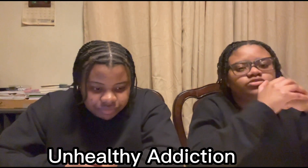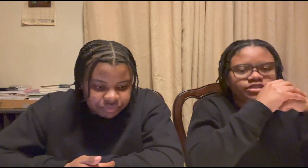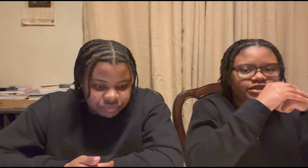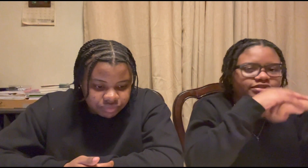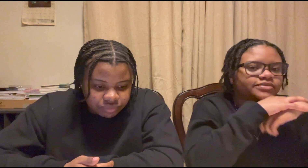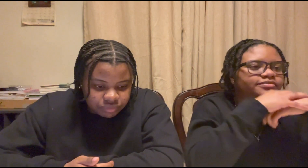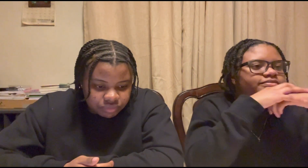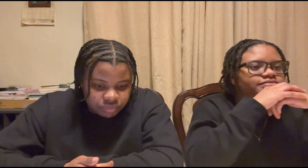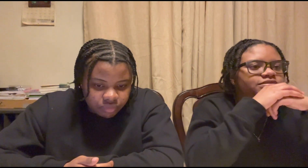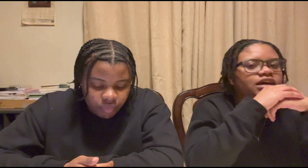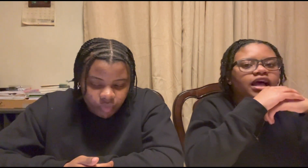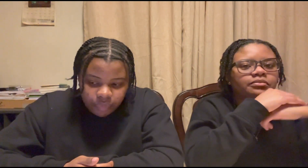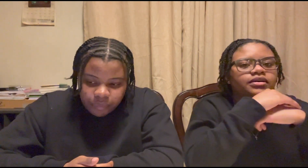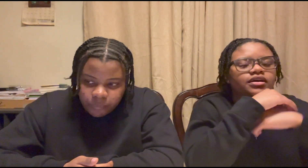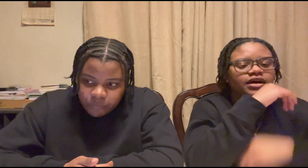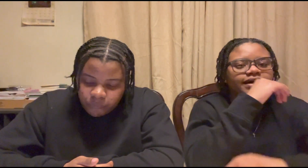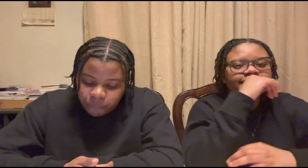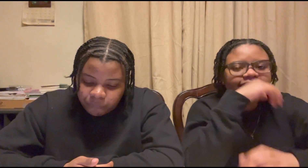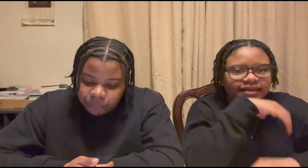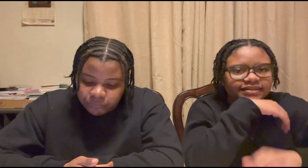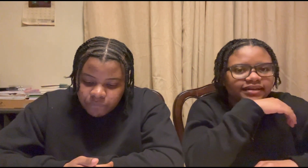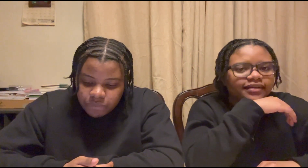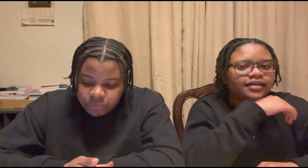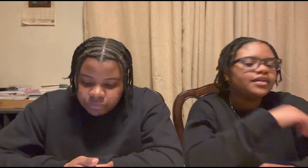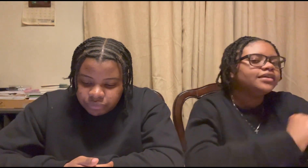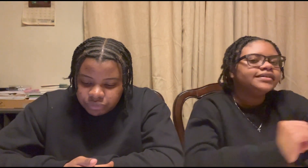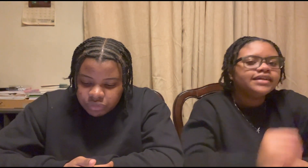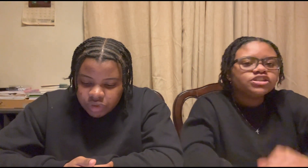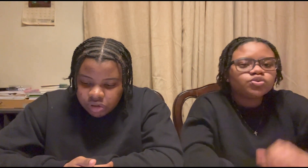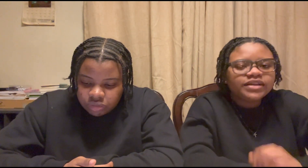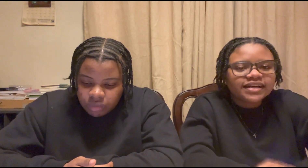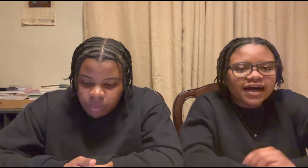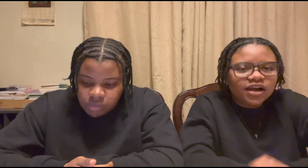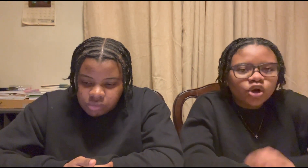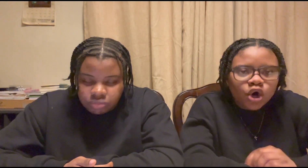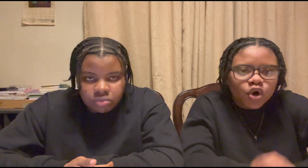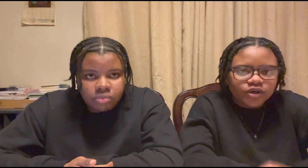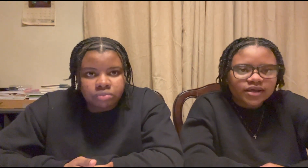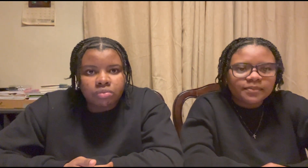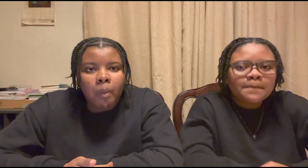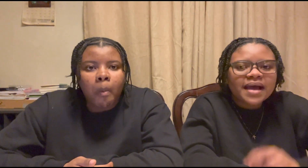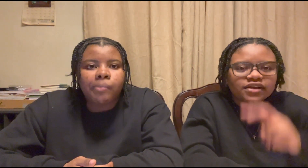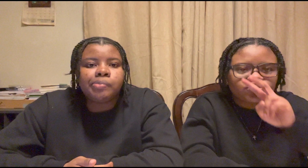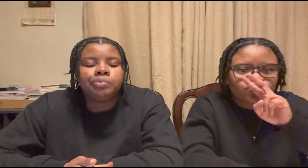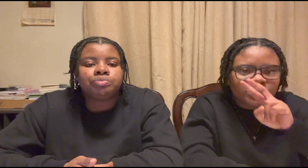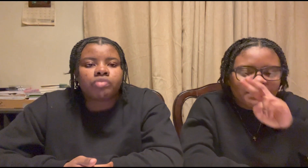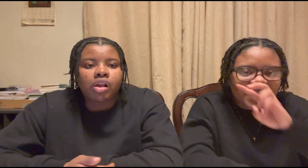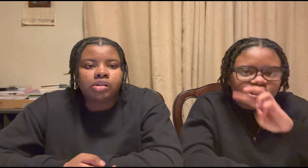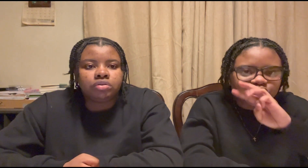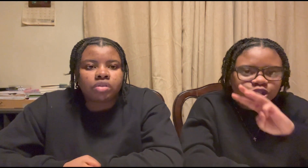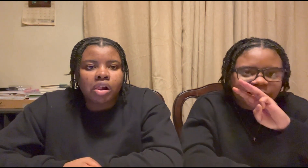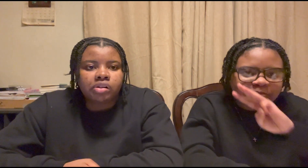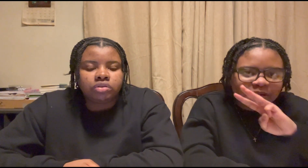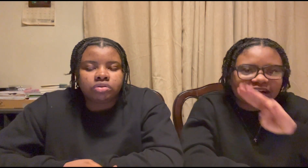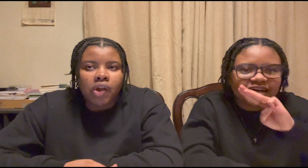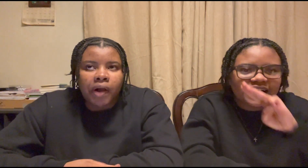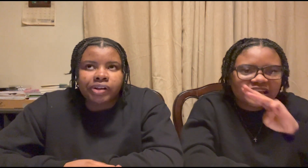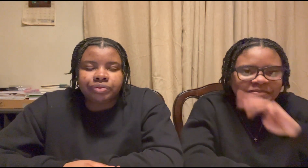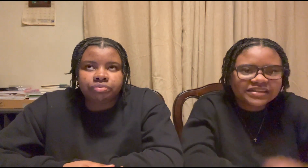this guys i'm addicted this week alone me back me back three pack of alban